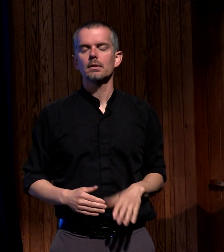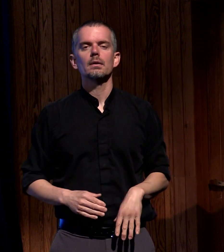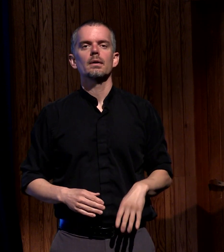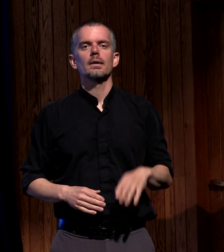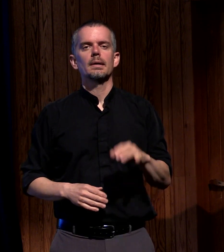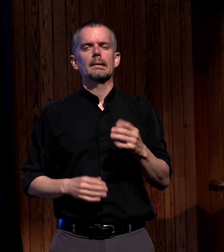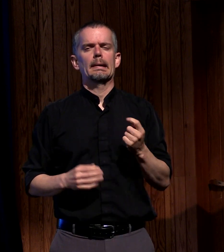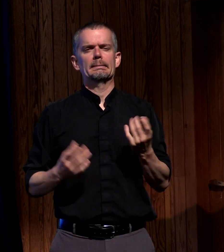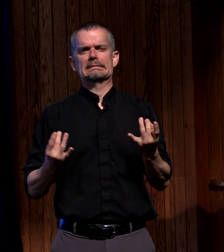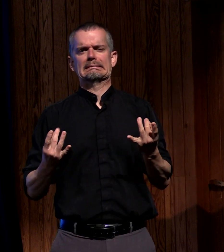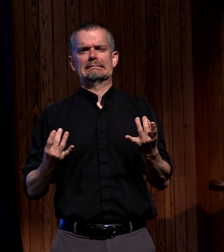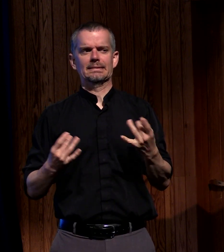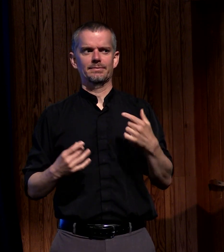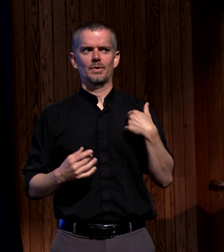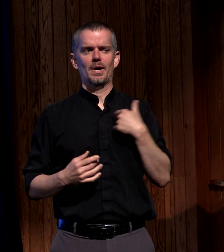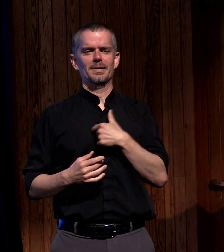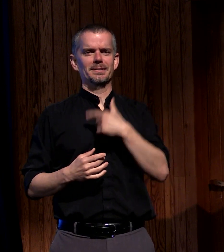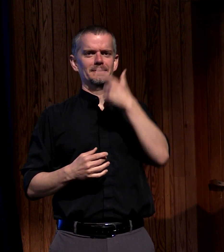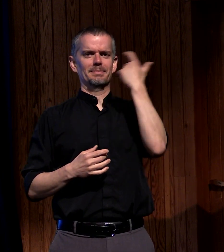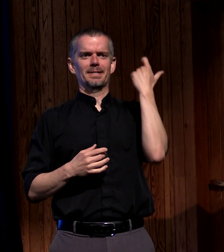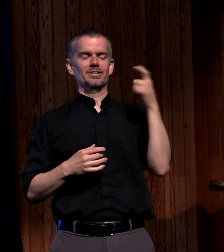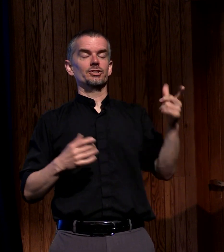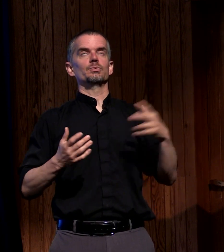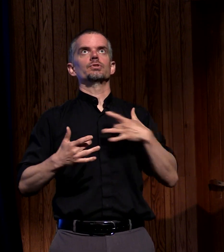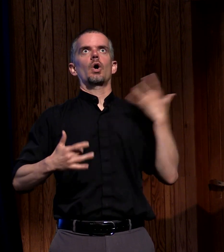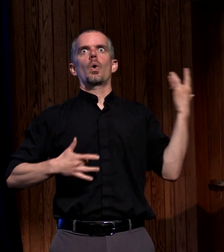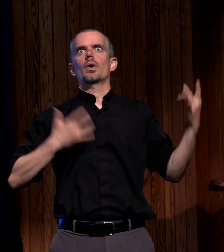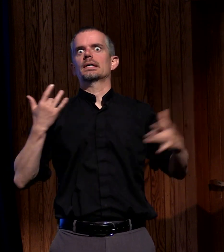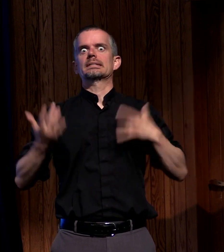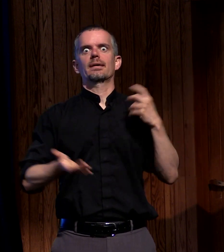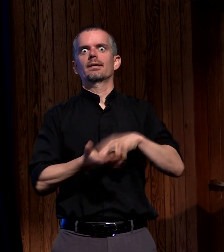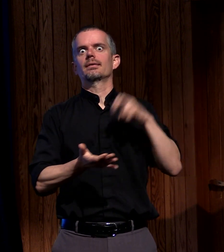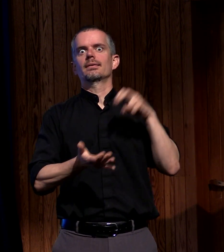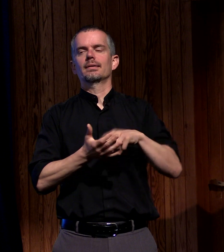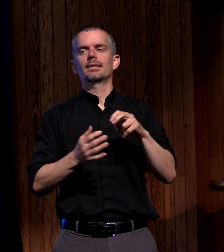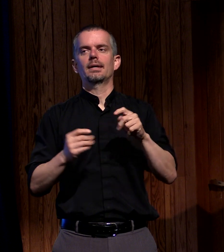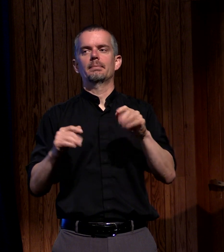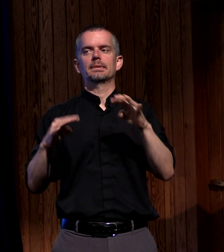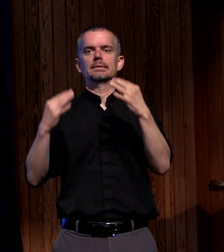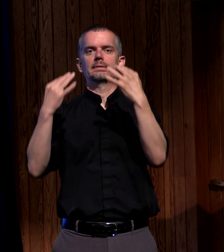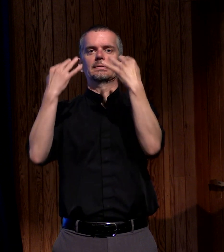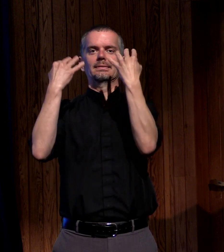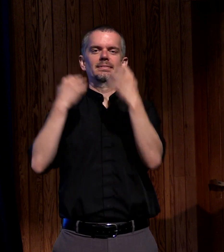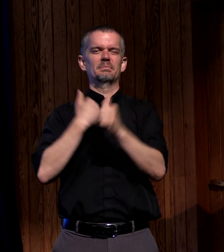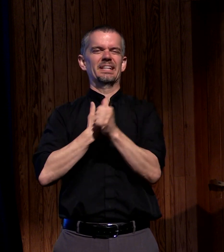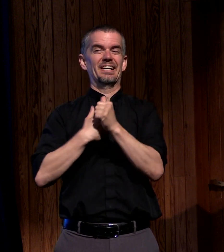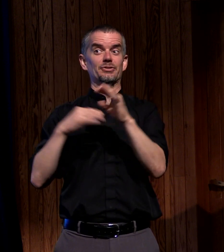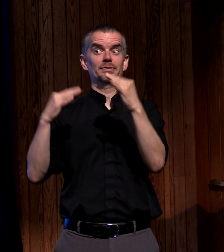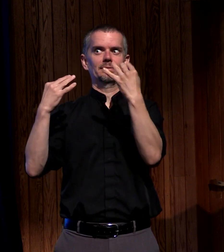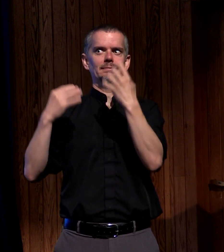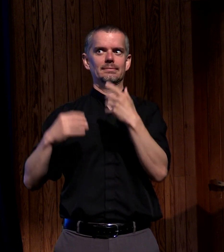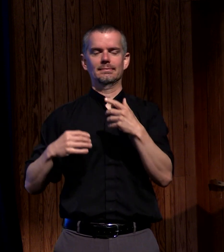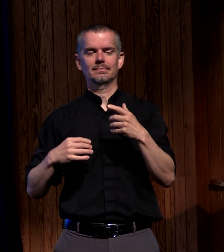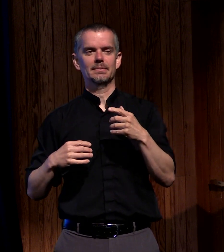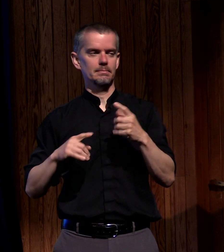a little bit difficult for us because she was so excited about it was bringing some dangerous attention our way but we didn't want to stop it